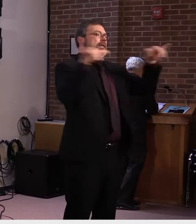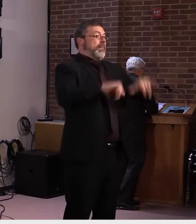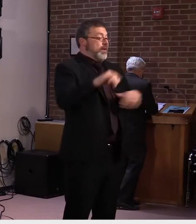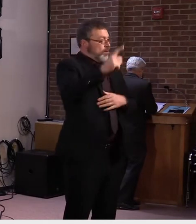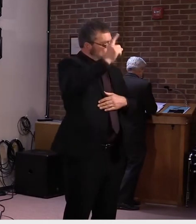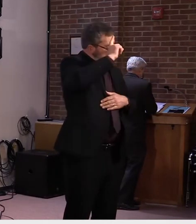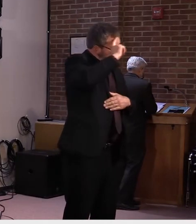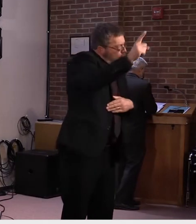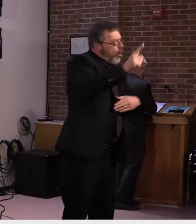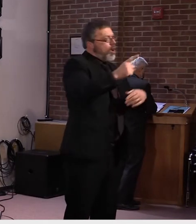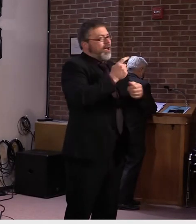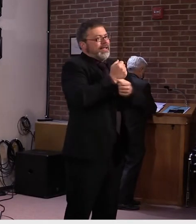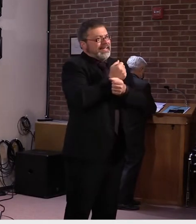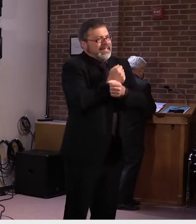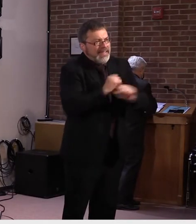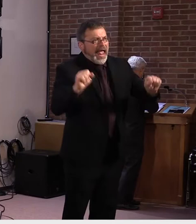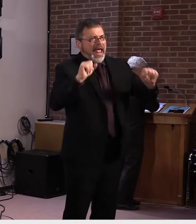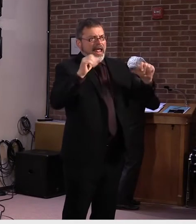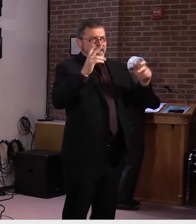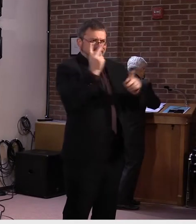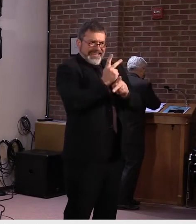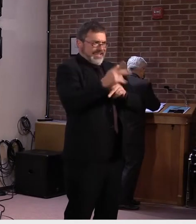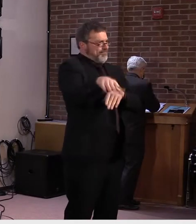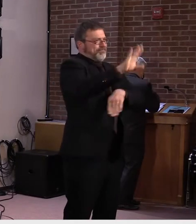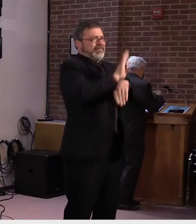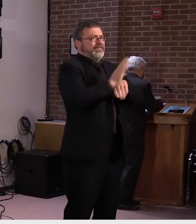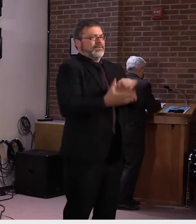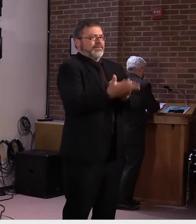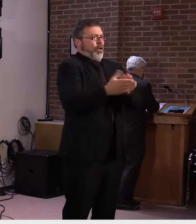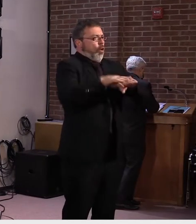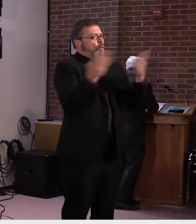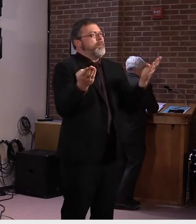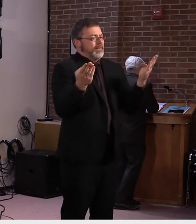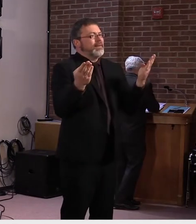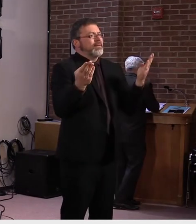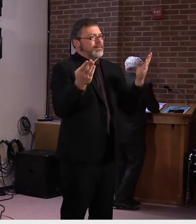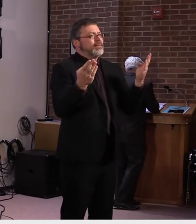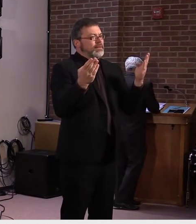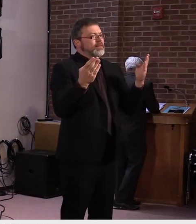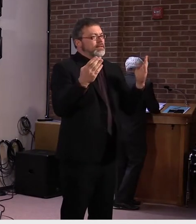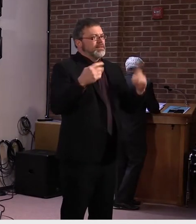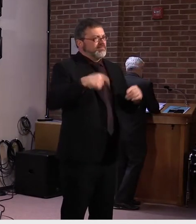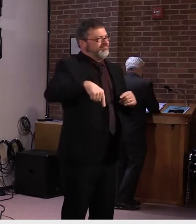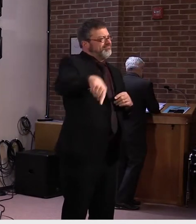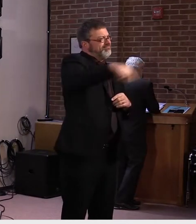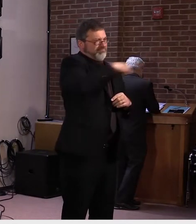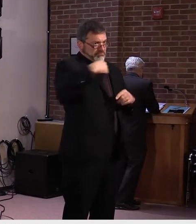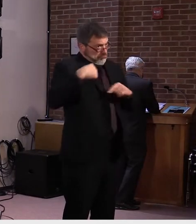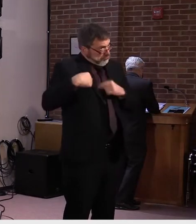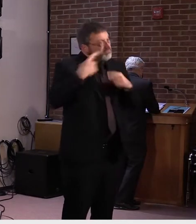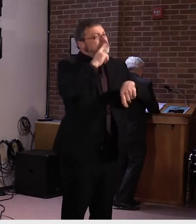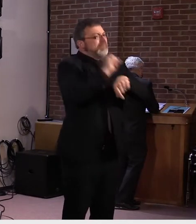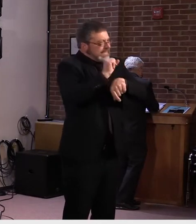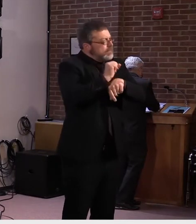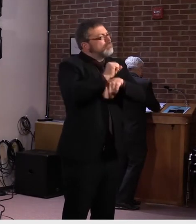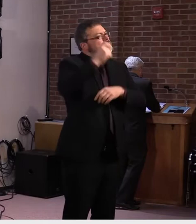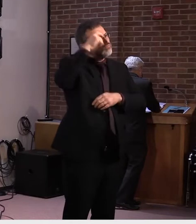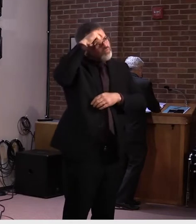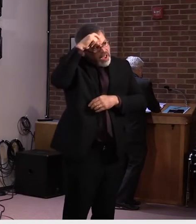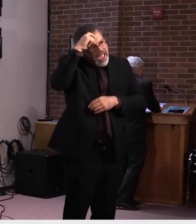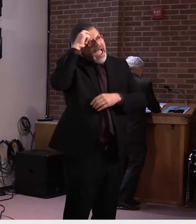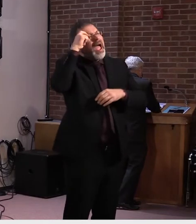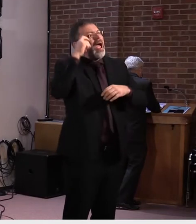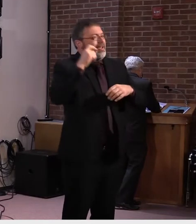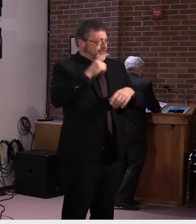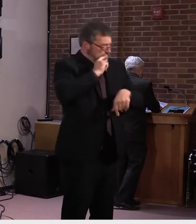Slowing the spread allows us to keep businesses open and keep Vermonters employed and generate the economic activity we need.